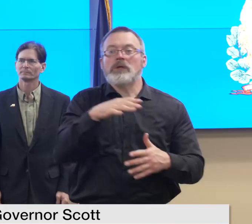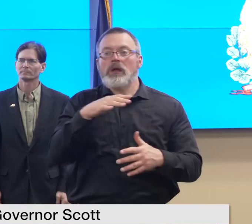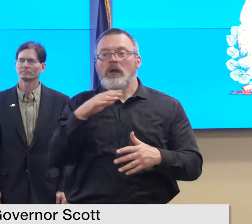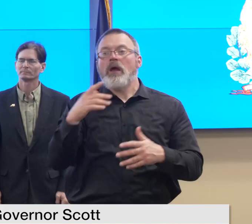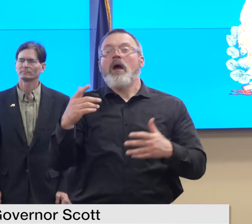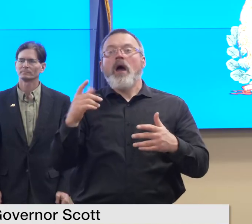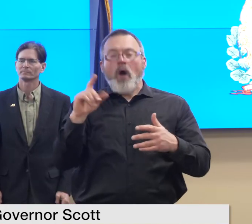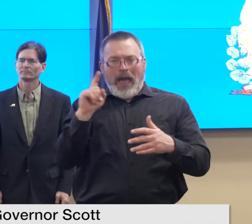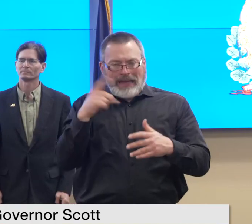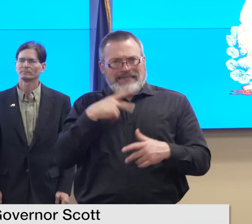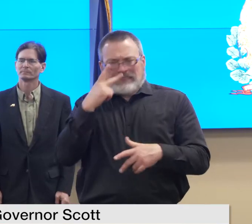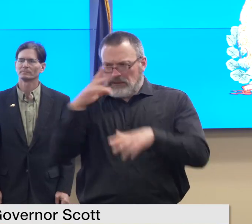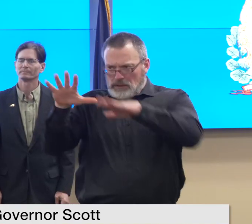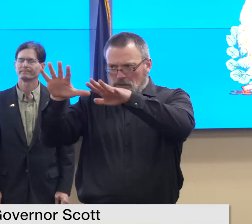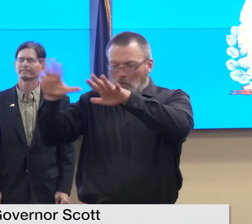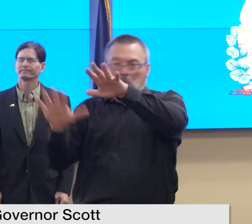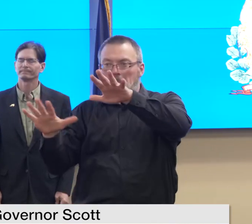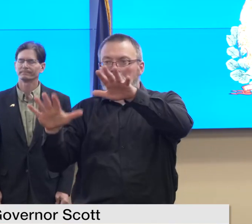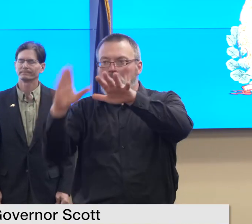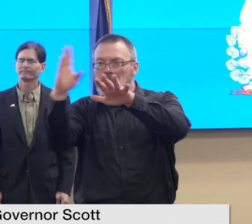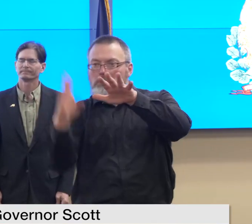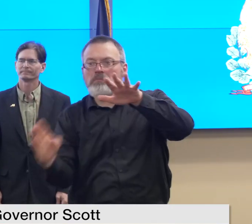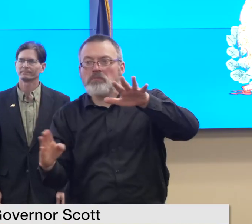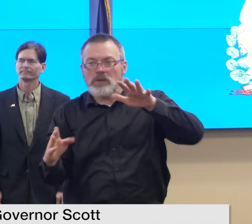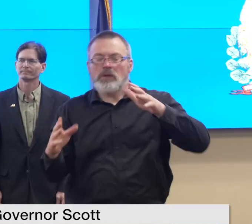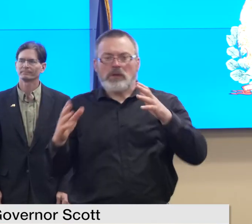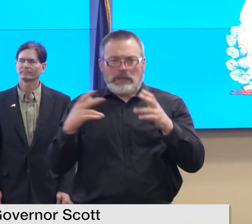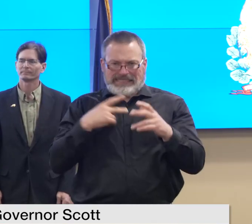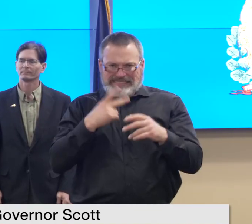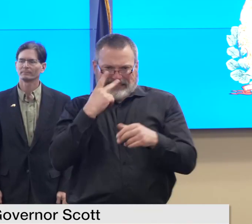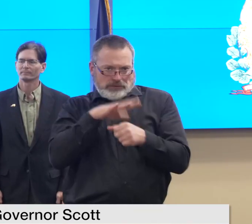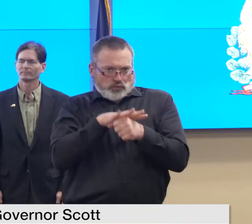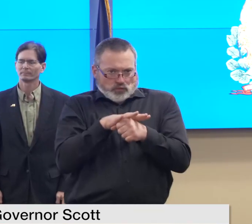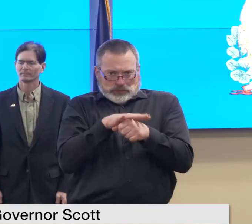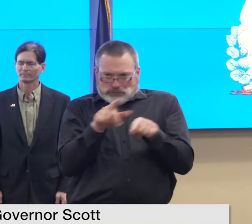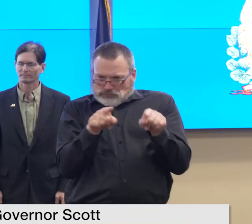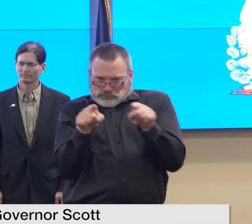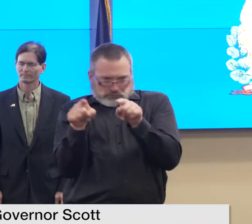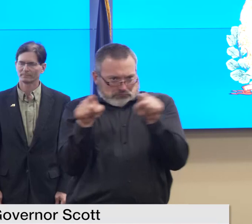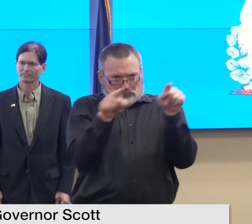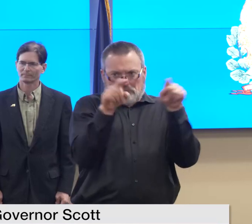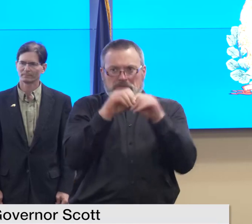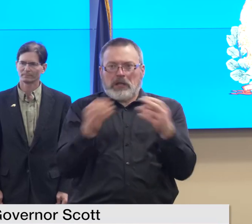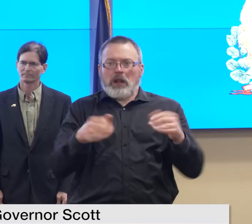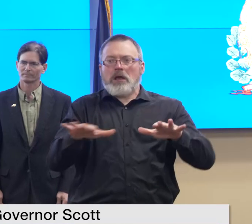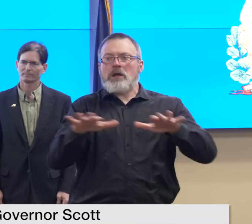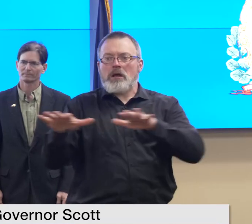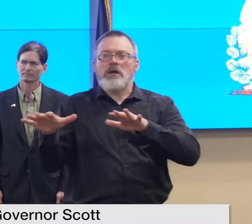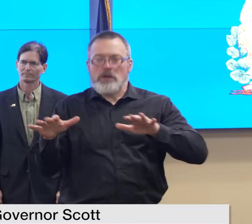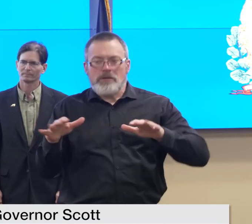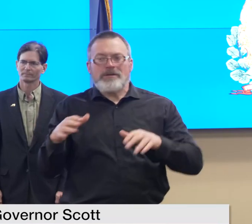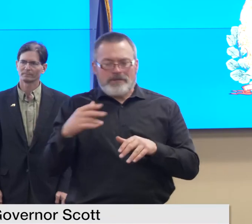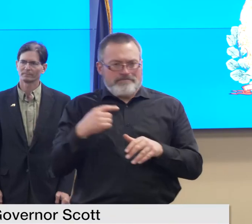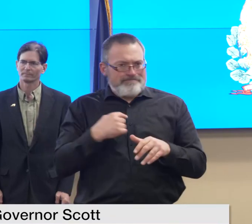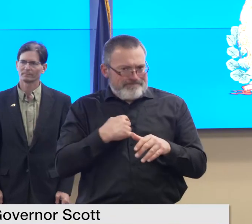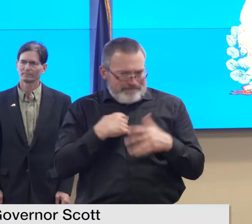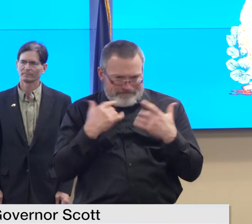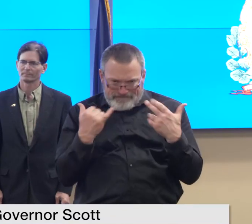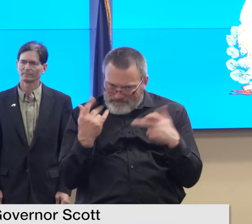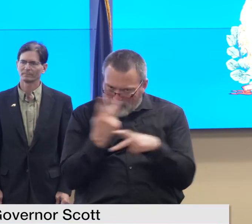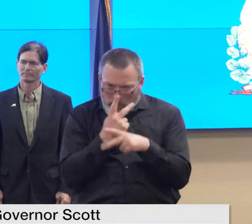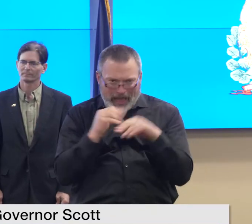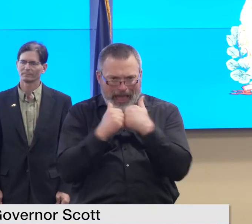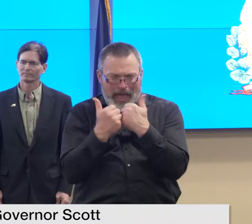referred to as tension cracks that are appearing in the areas hardest hit by these storms for example